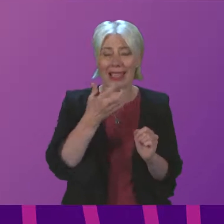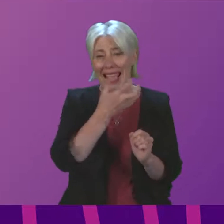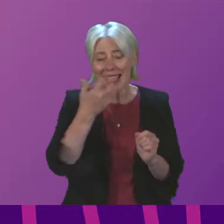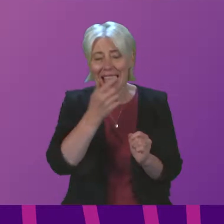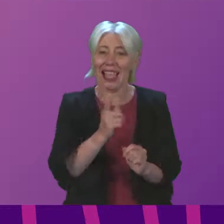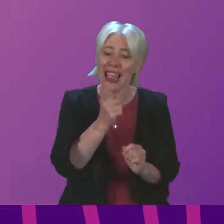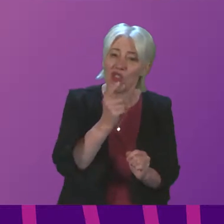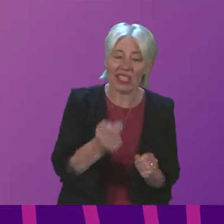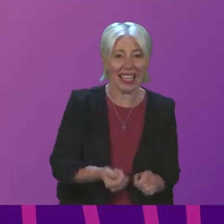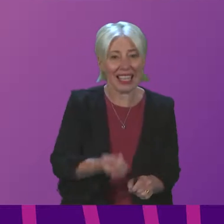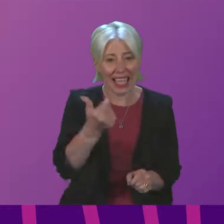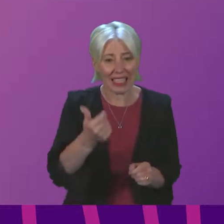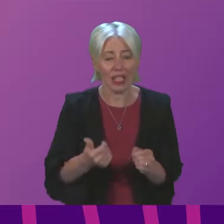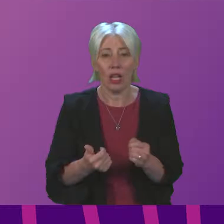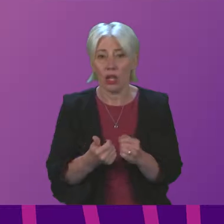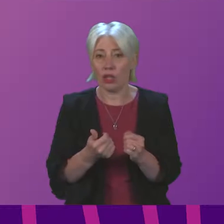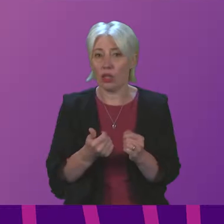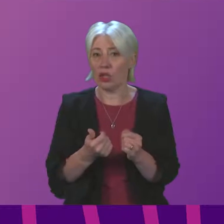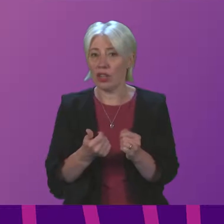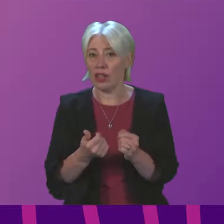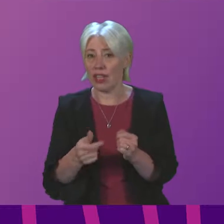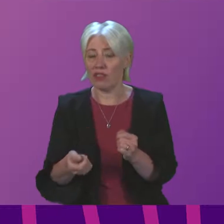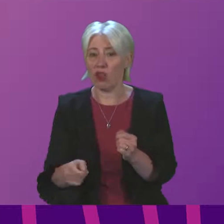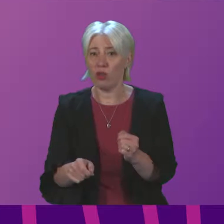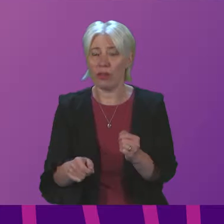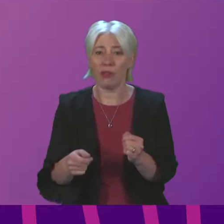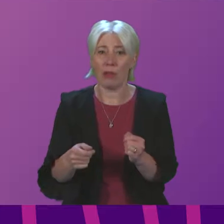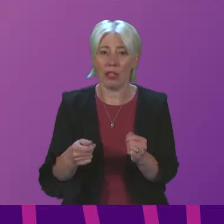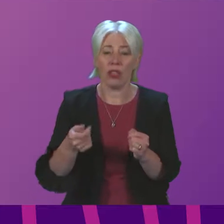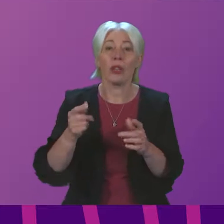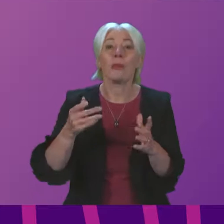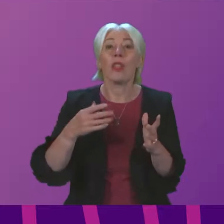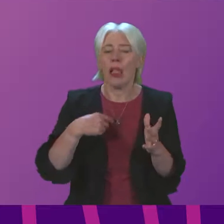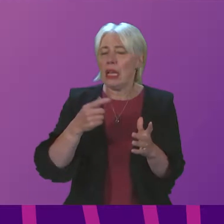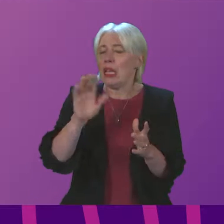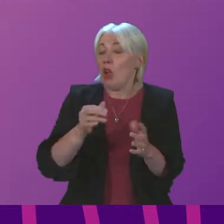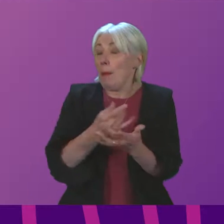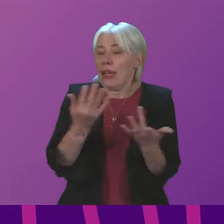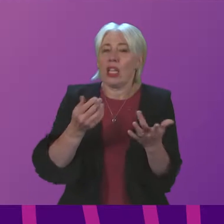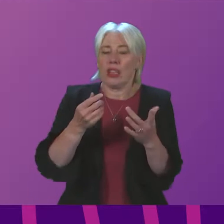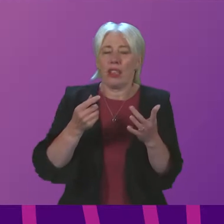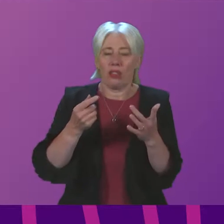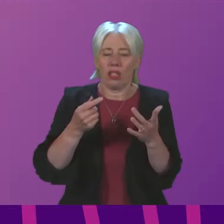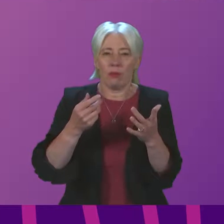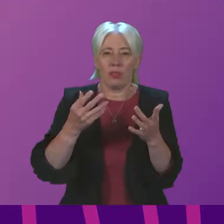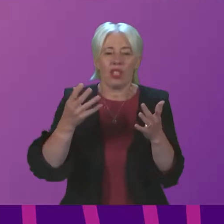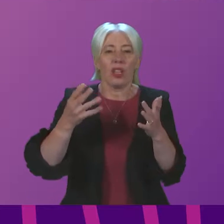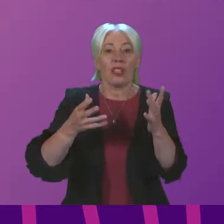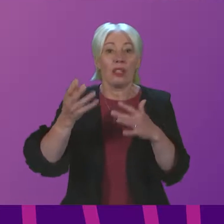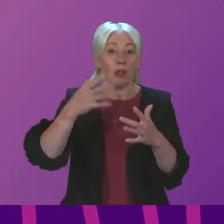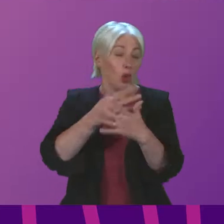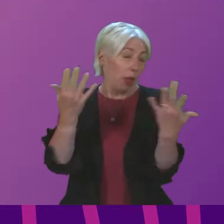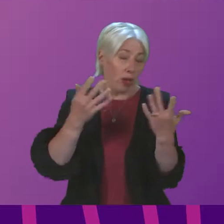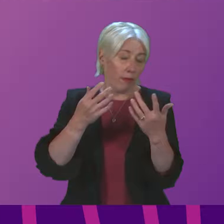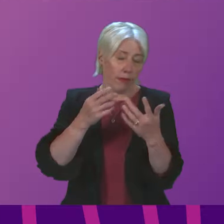Cabinet Secretary. The Prime Minister, I am aware of the report from the Wise Group that does highlight a number of very serious concerns about those who are being forced into fuel